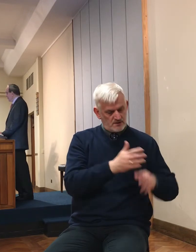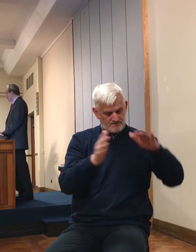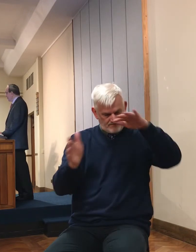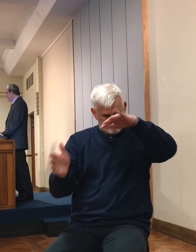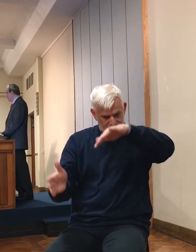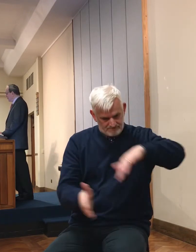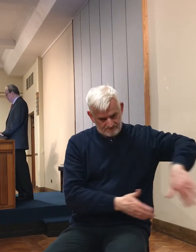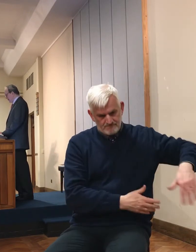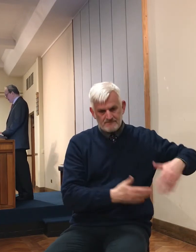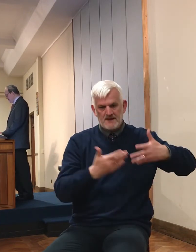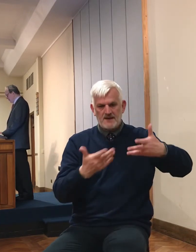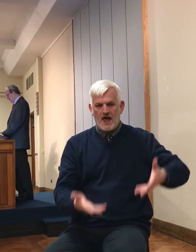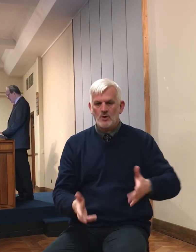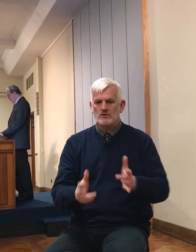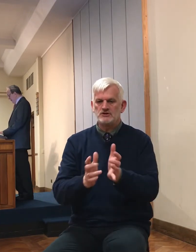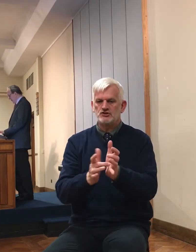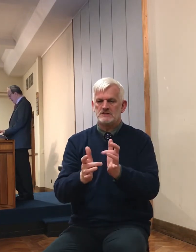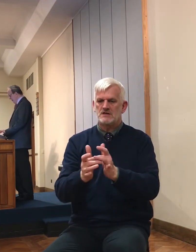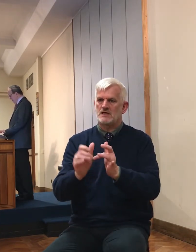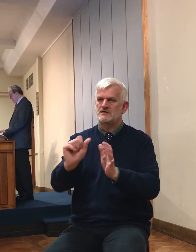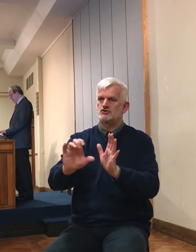Church of Christ.